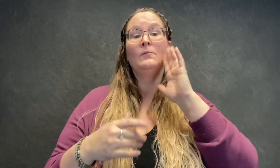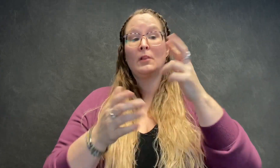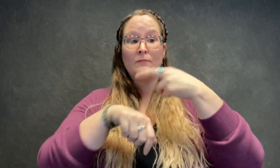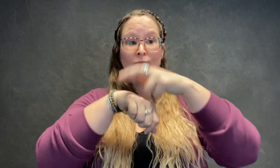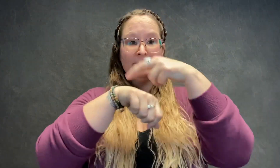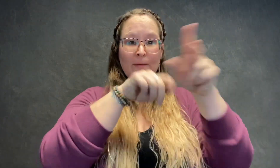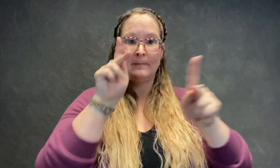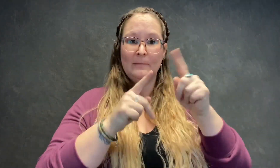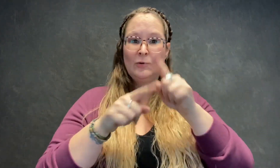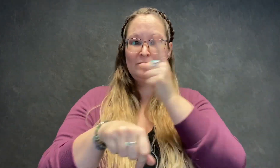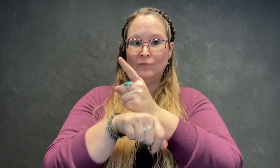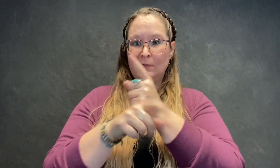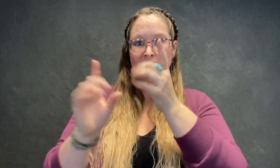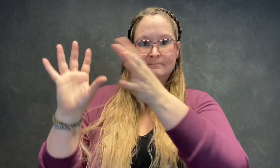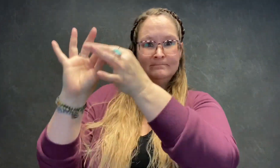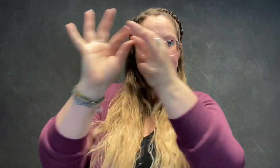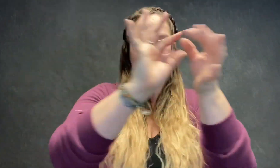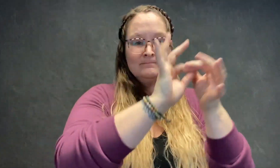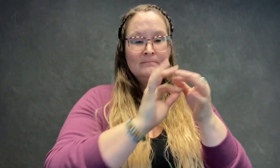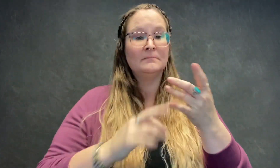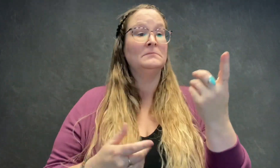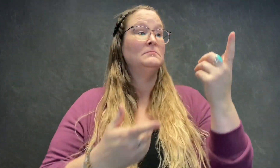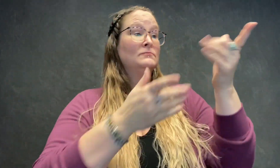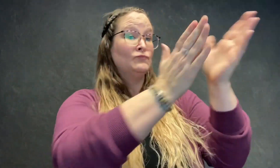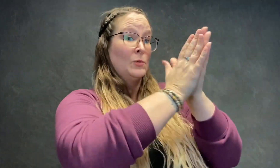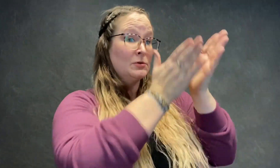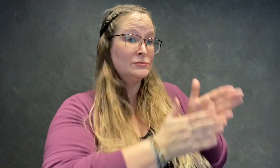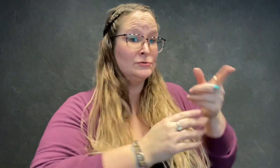will overall monitor interpreter schedules and assign and task them.